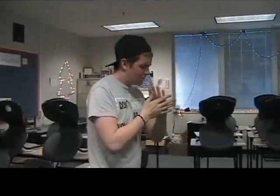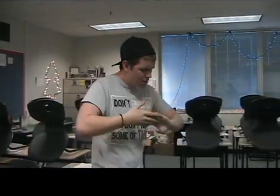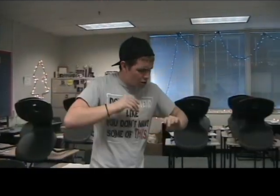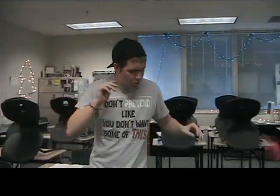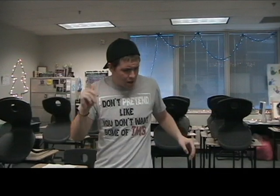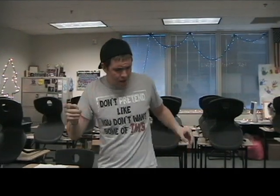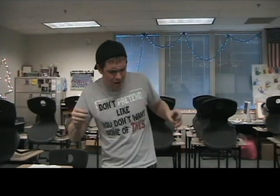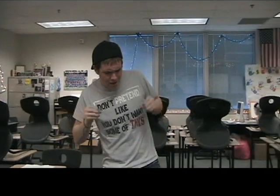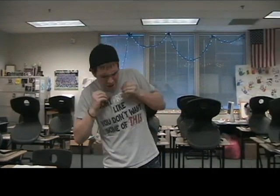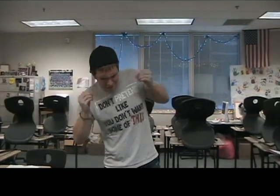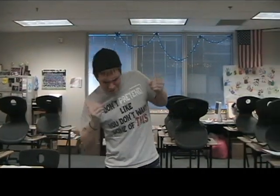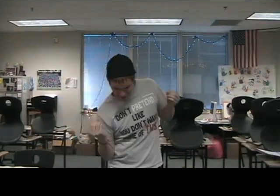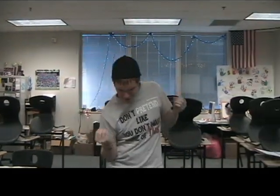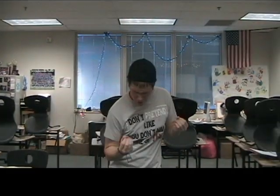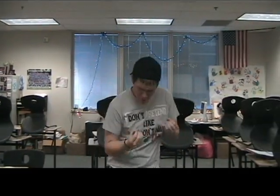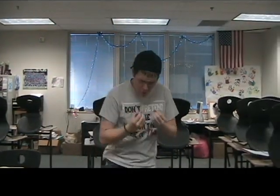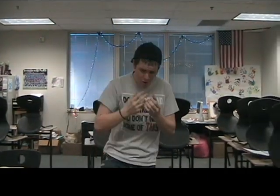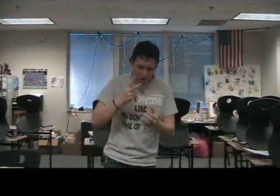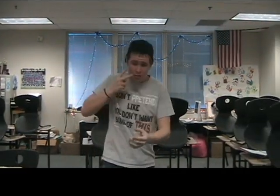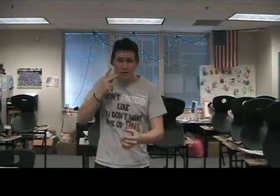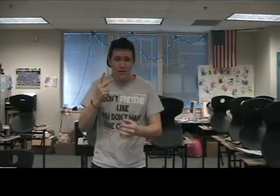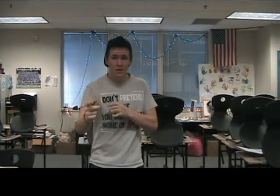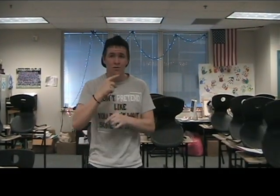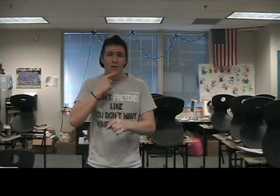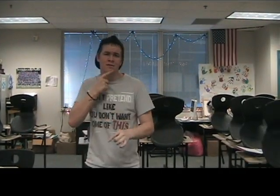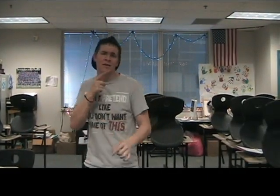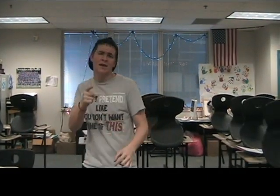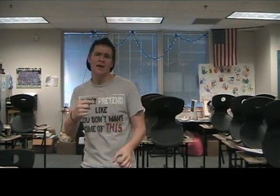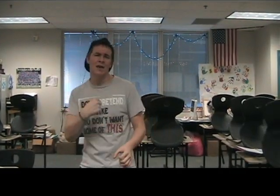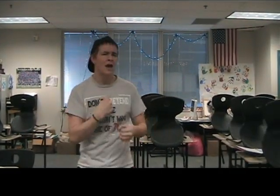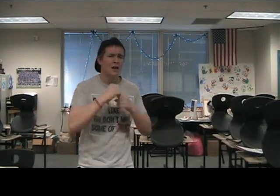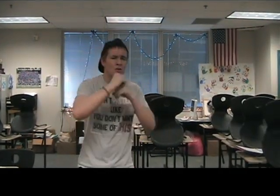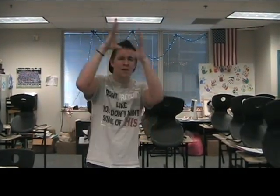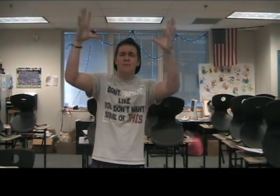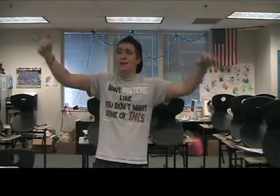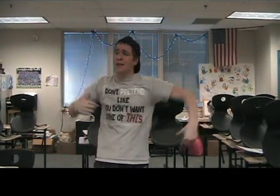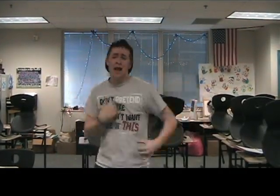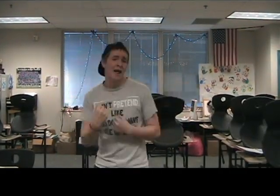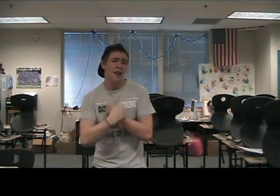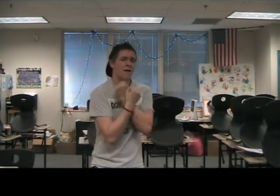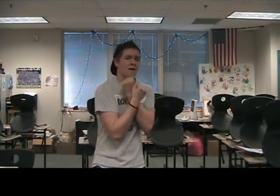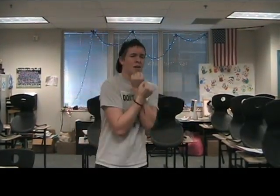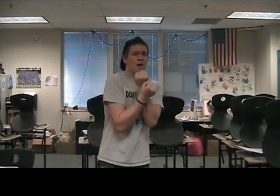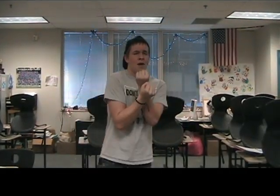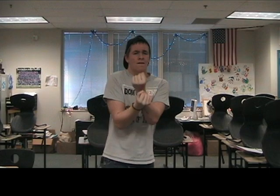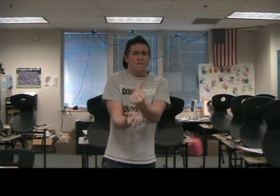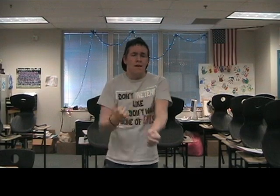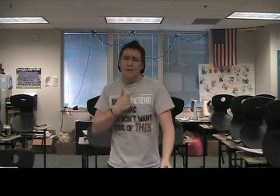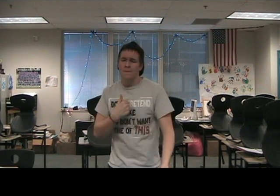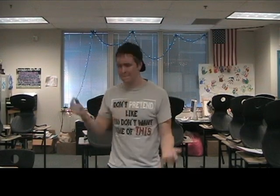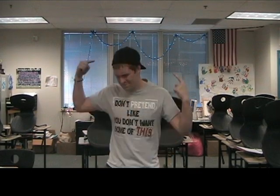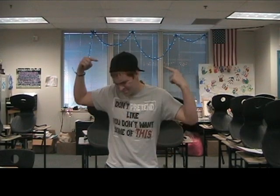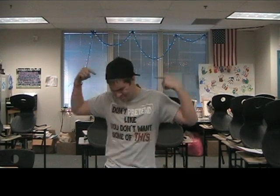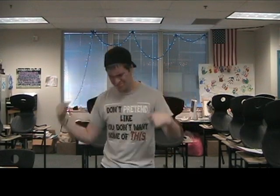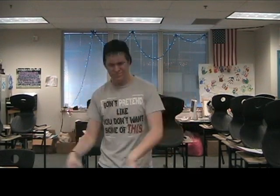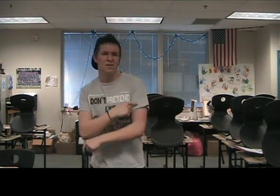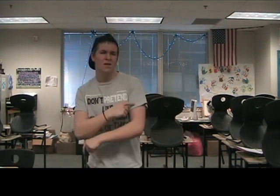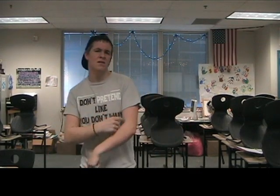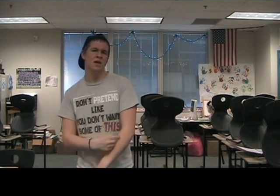okay, and Santa Claus would hear him say, I got dreams and I got love, I got my feet on the